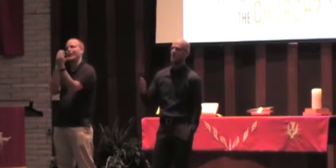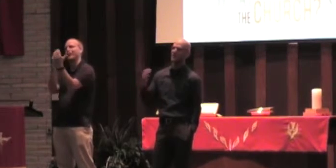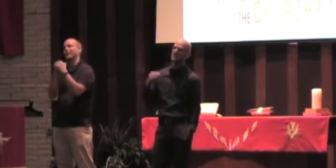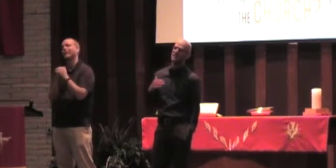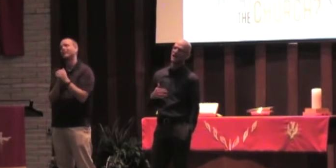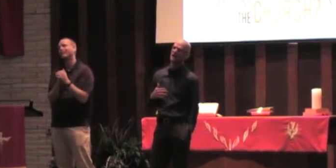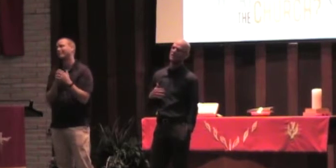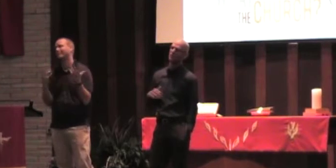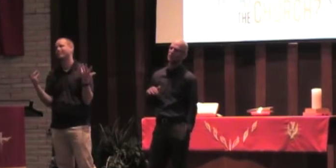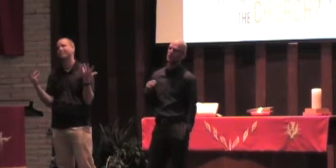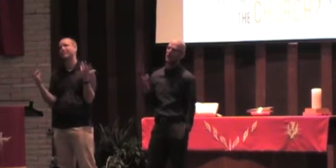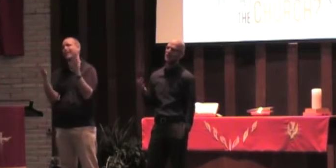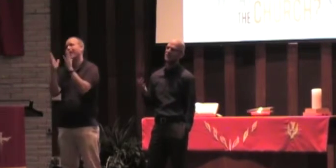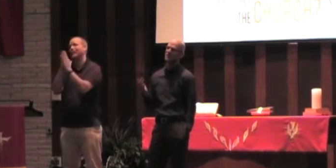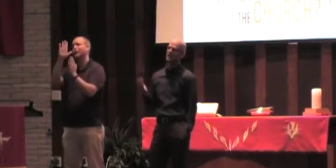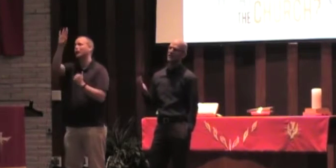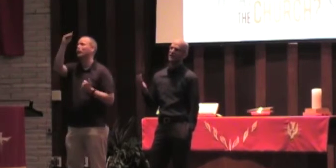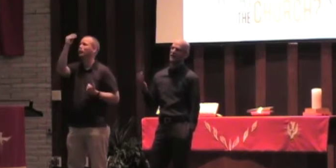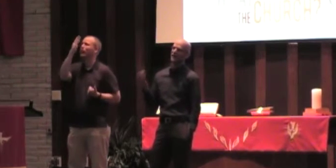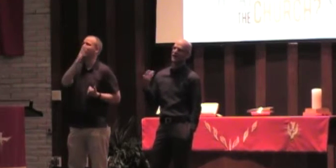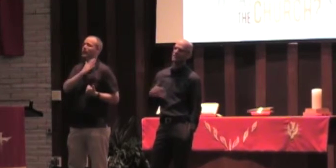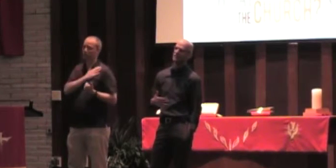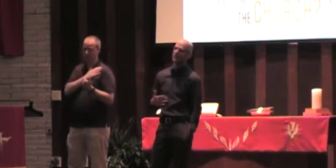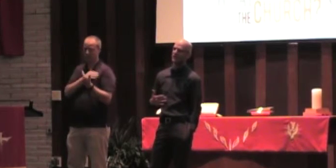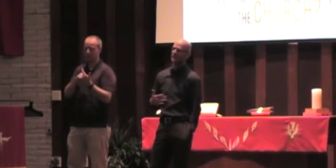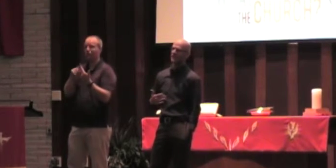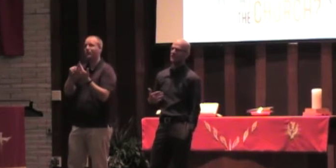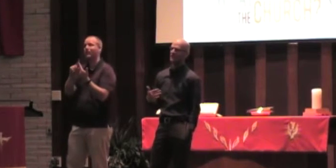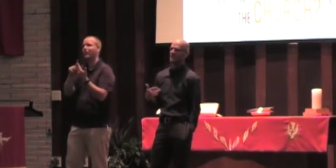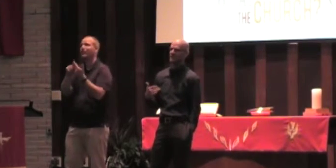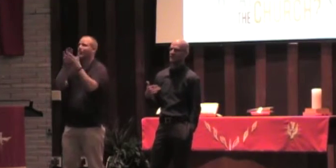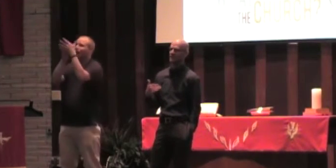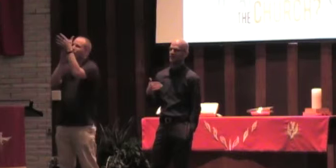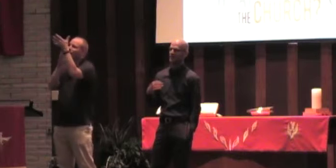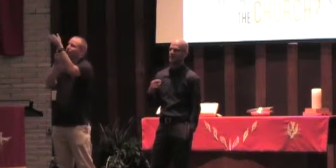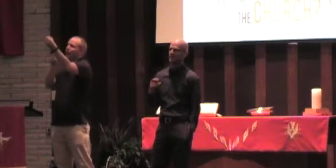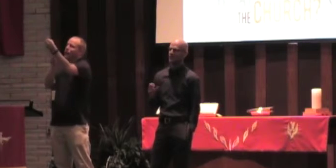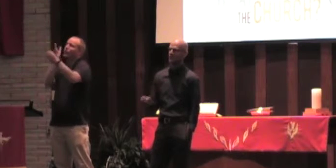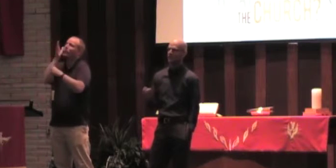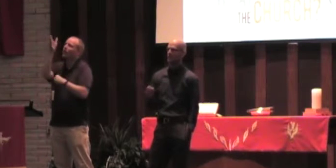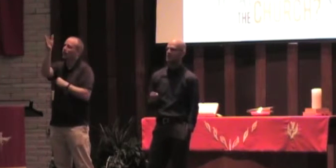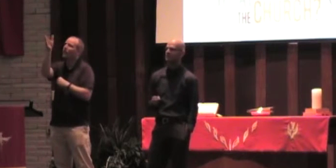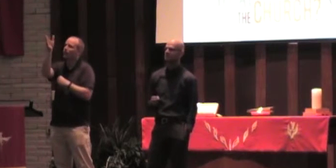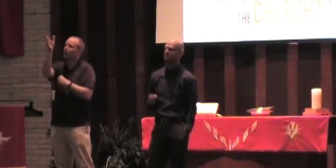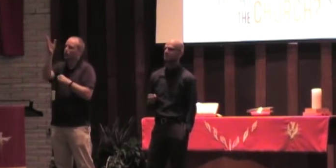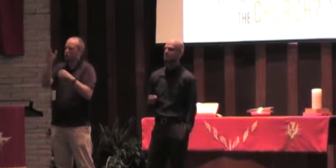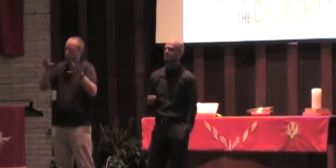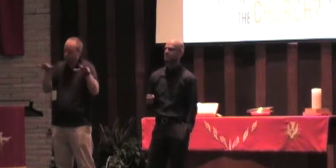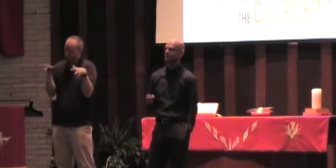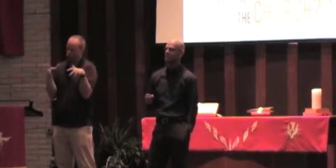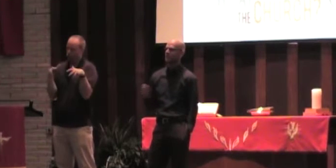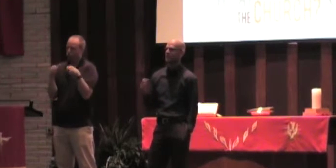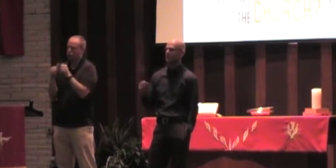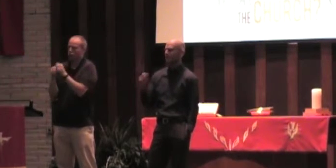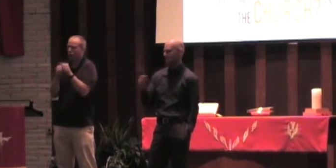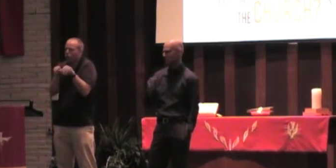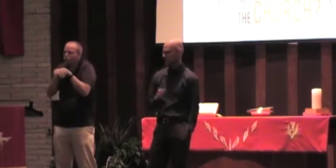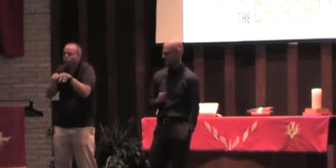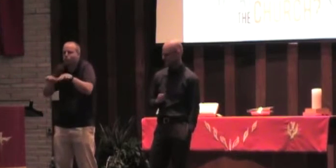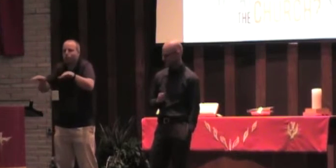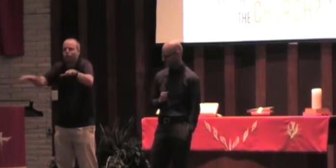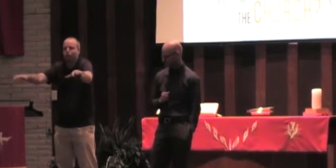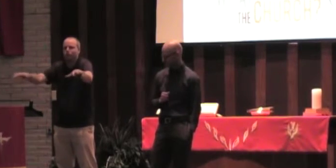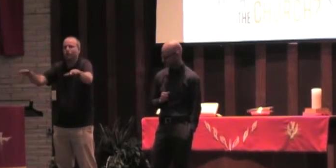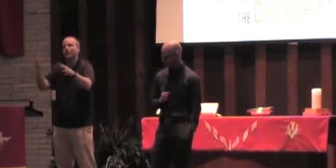So, I just ask for your grace, and I ask for our faithfulness to converge for something